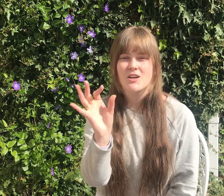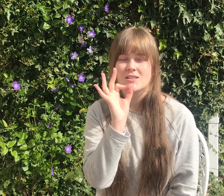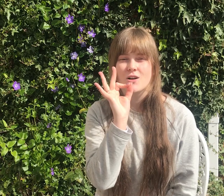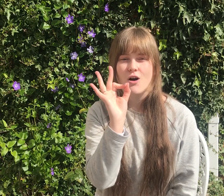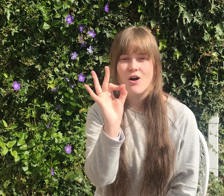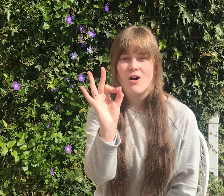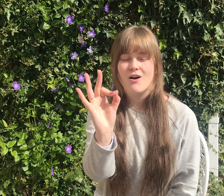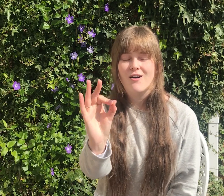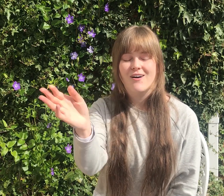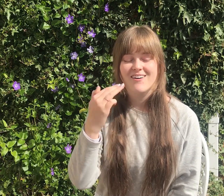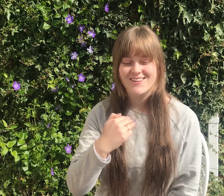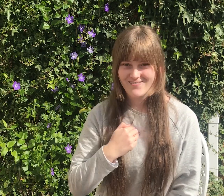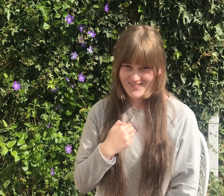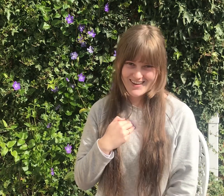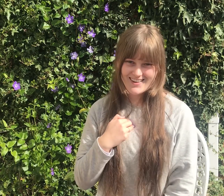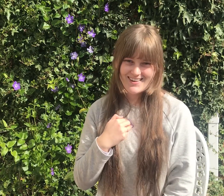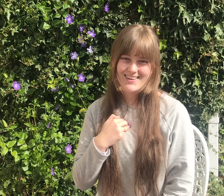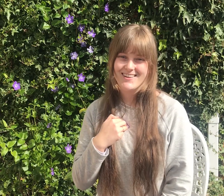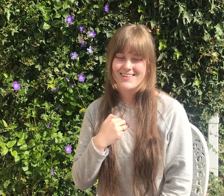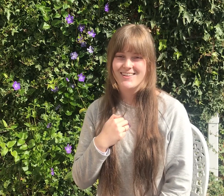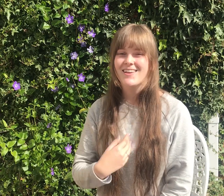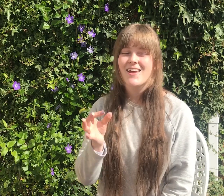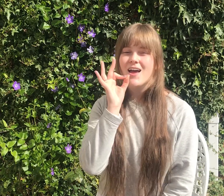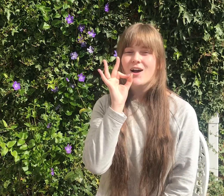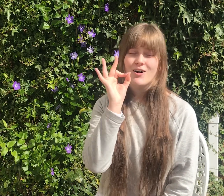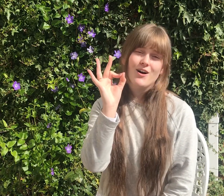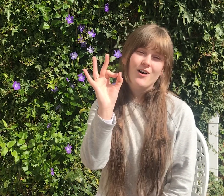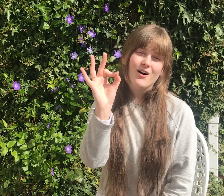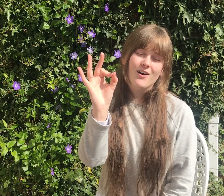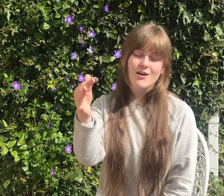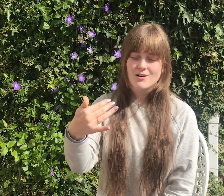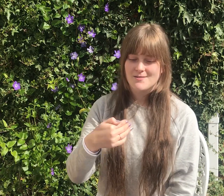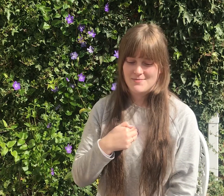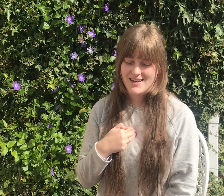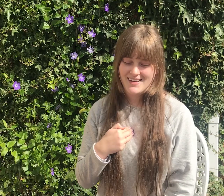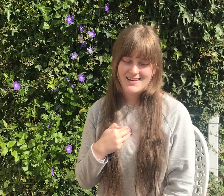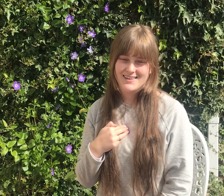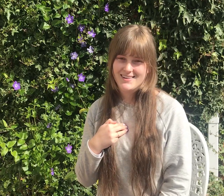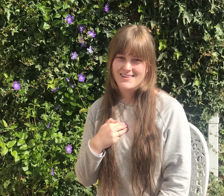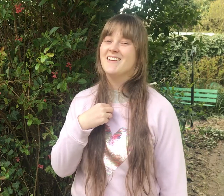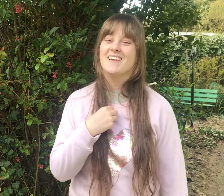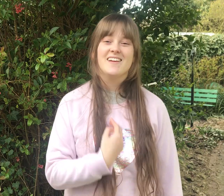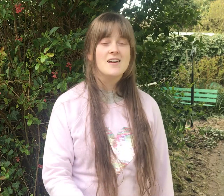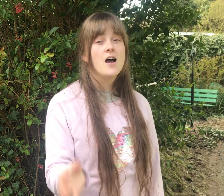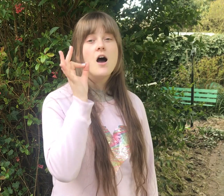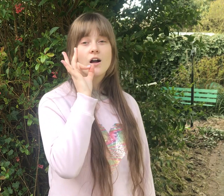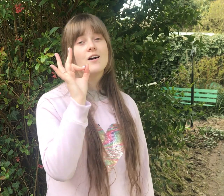Just Call Me Call Call Me If You Need A Friend